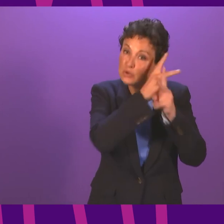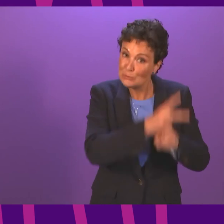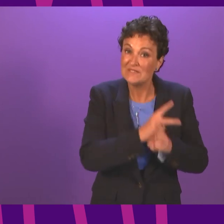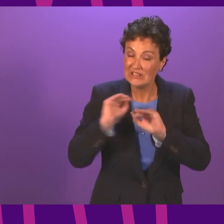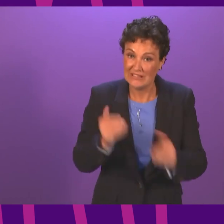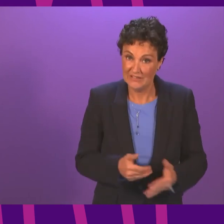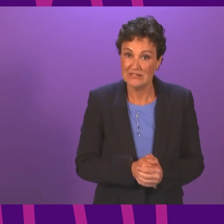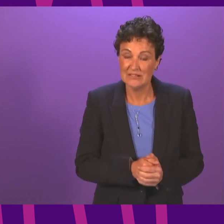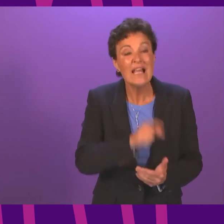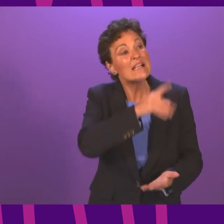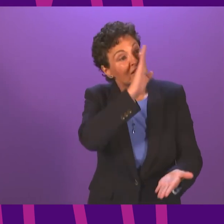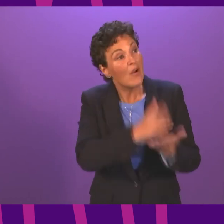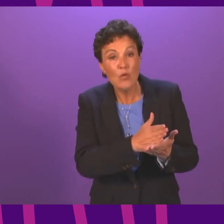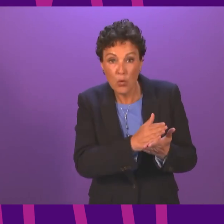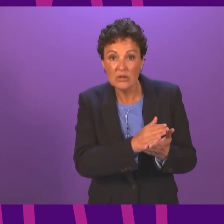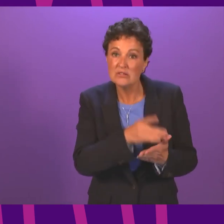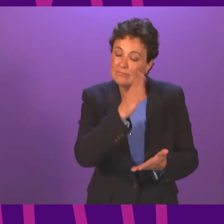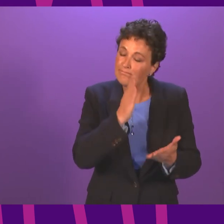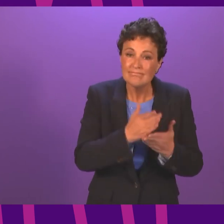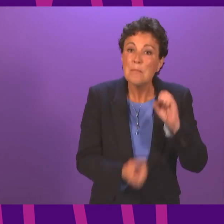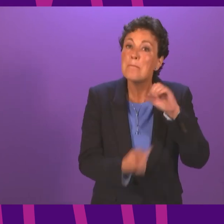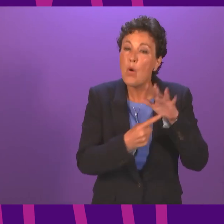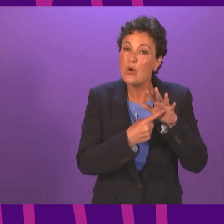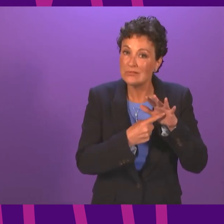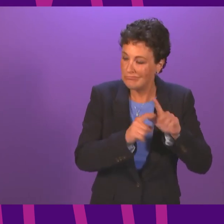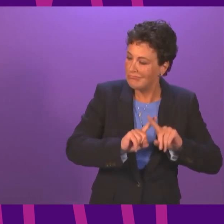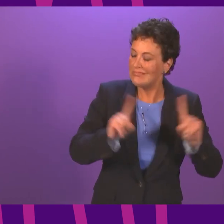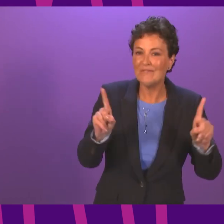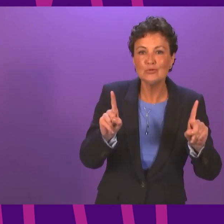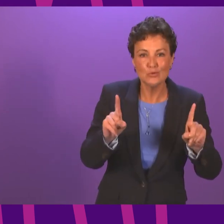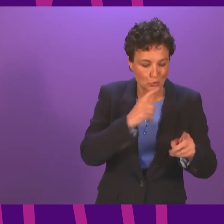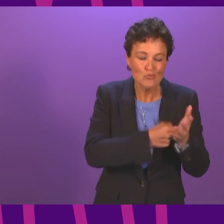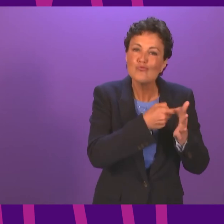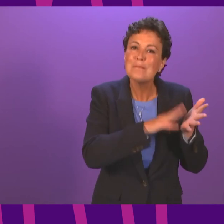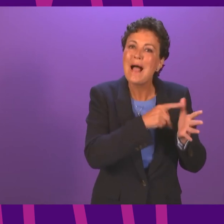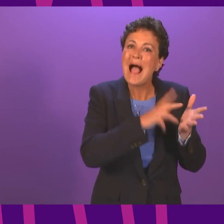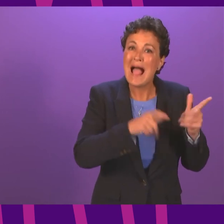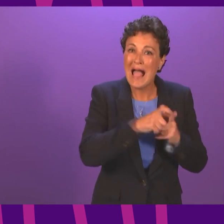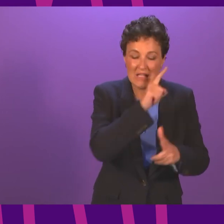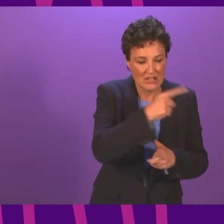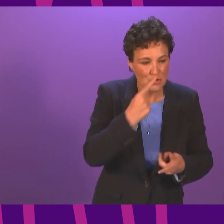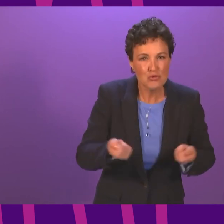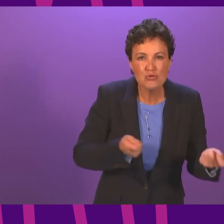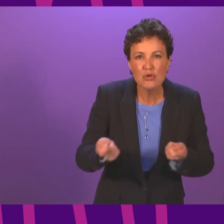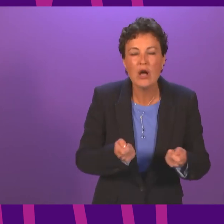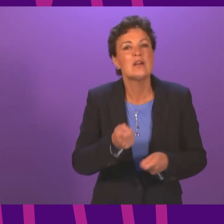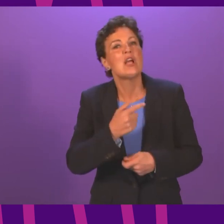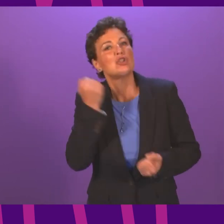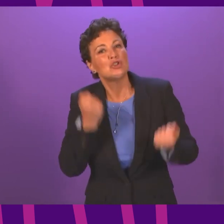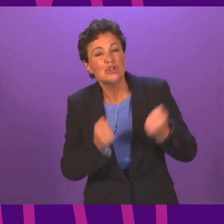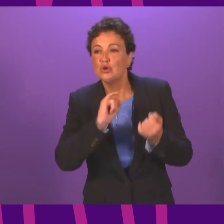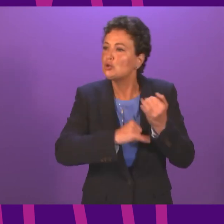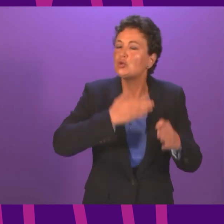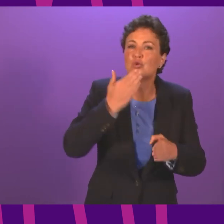it is of course an important alternative to remand it's run obviously by the local authorities justice social work services